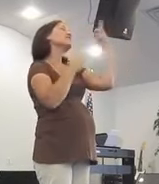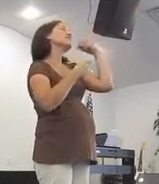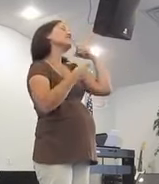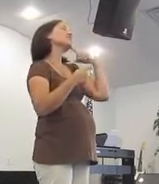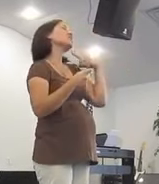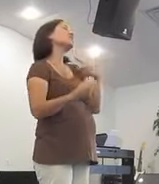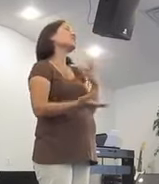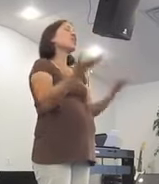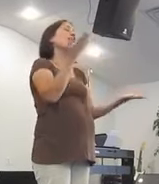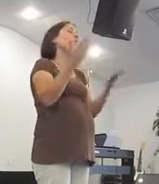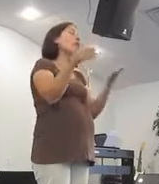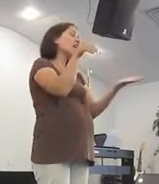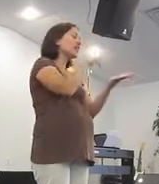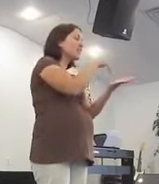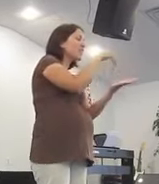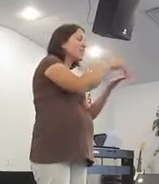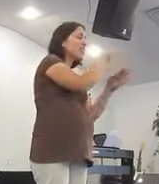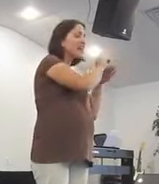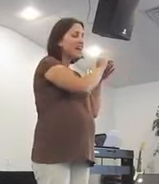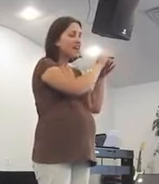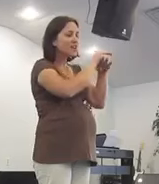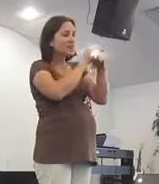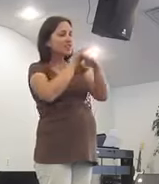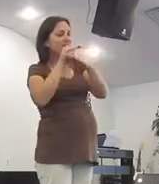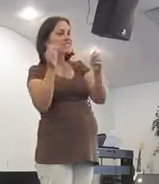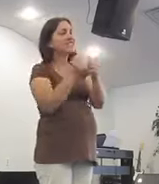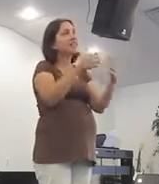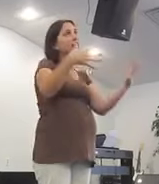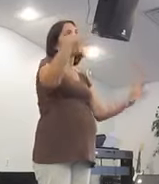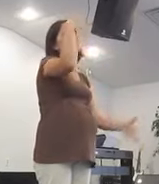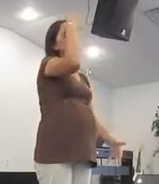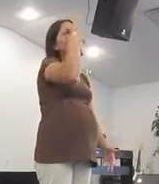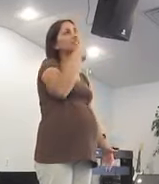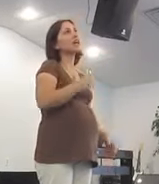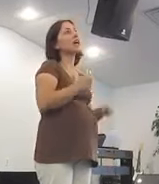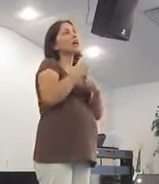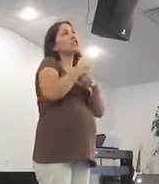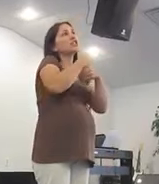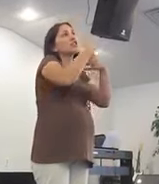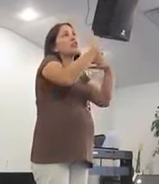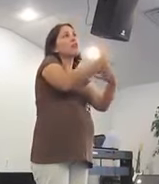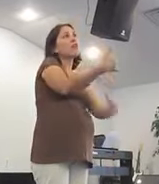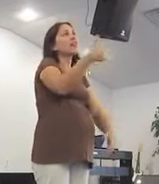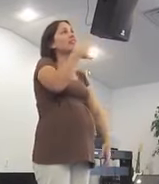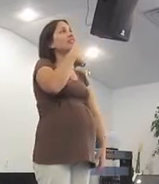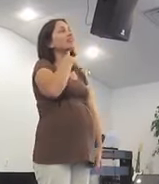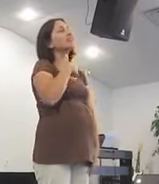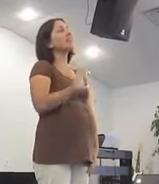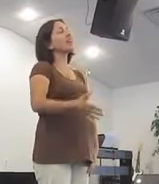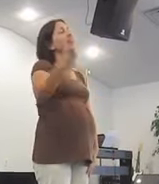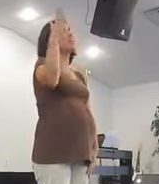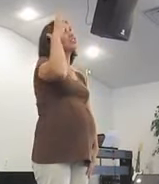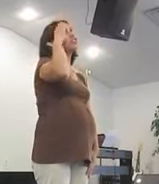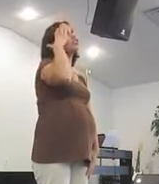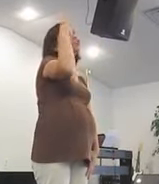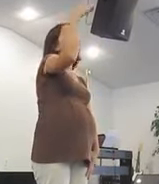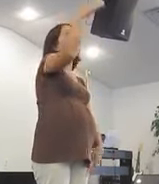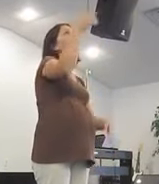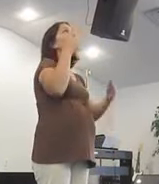tears? And what if a thousand sleepless nights are what it takes to know